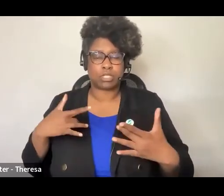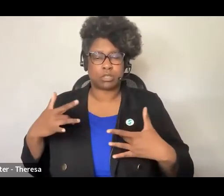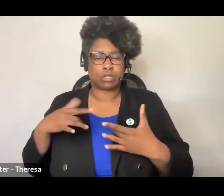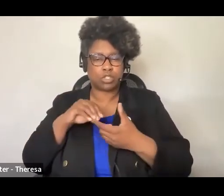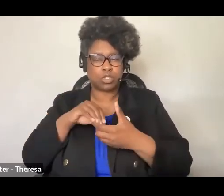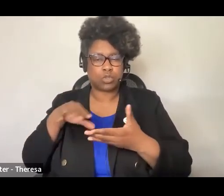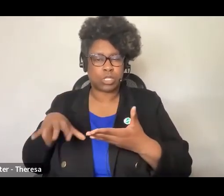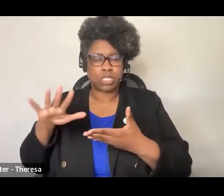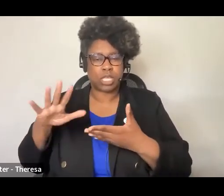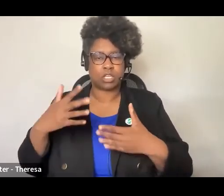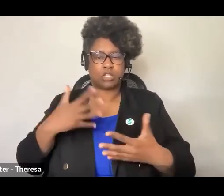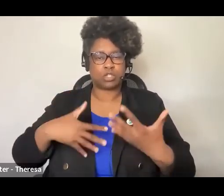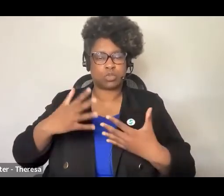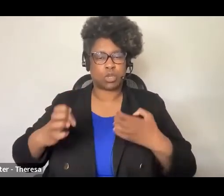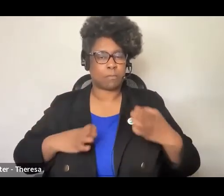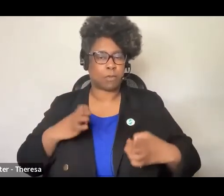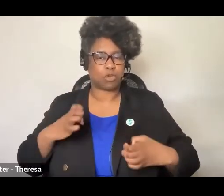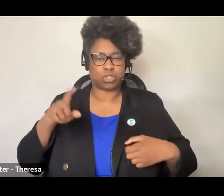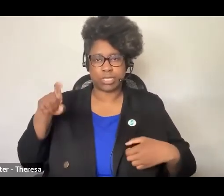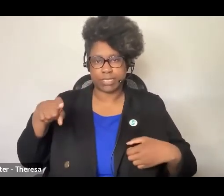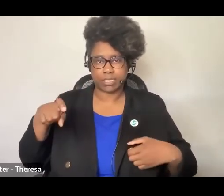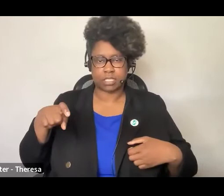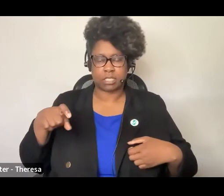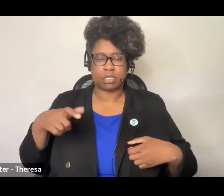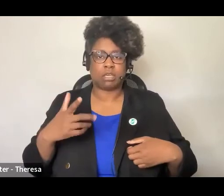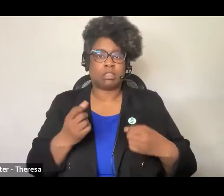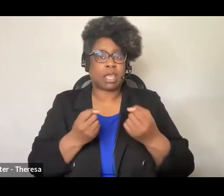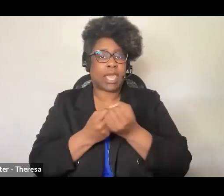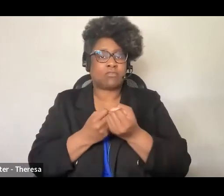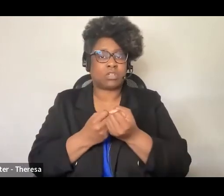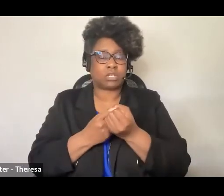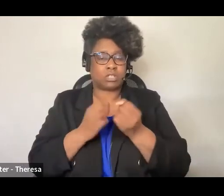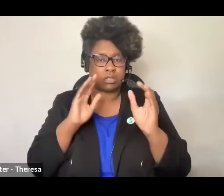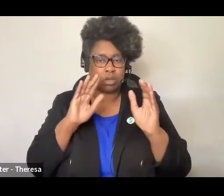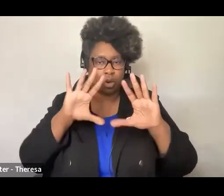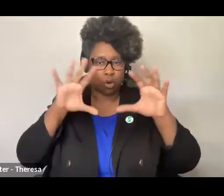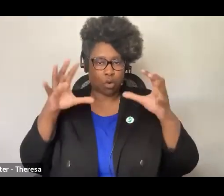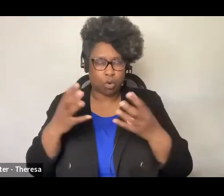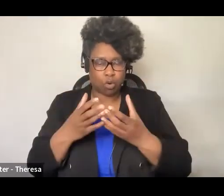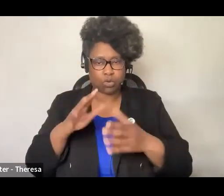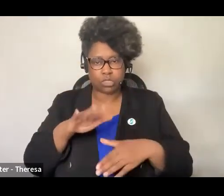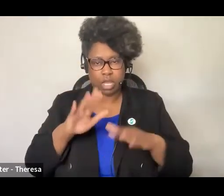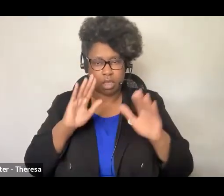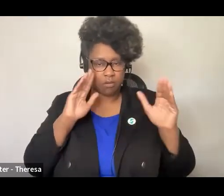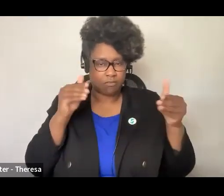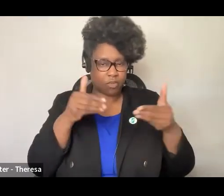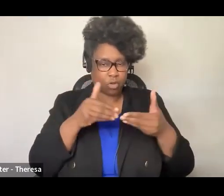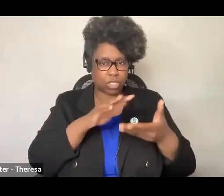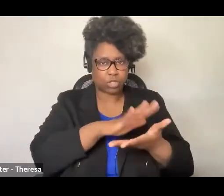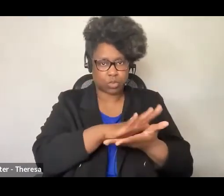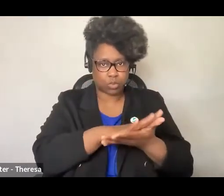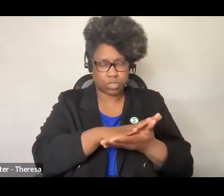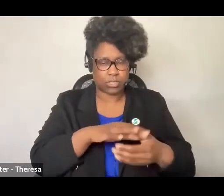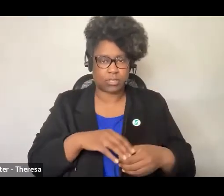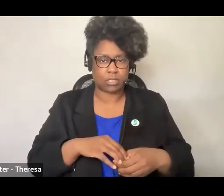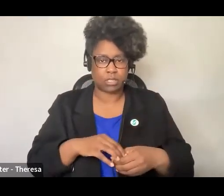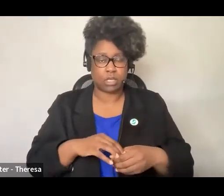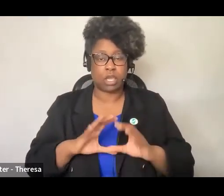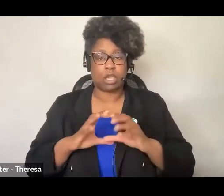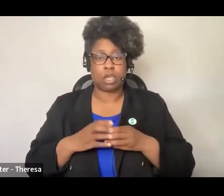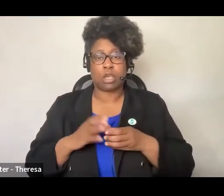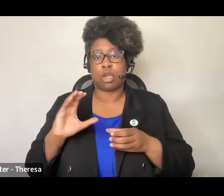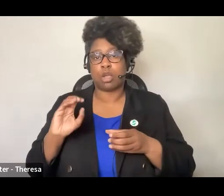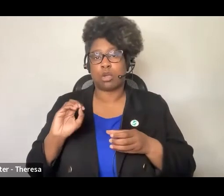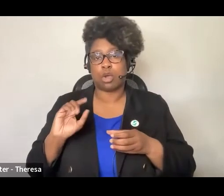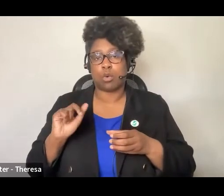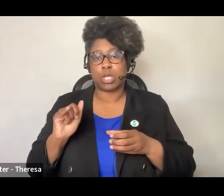unmet socio-emotional needs and advocated for designing whole child-focused schools. The Coalition of Essential Schools was very explicit